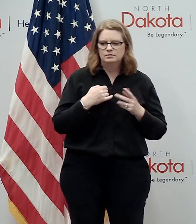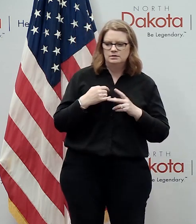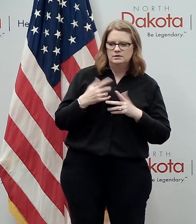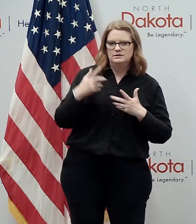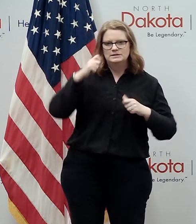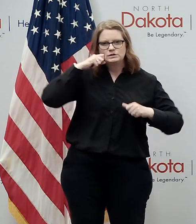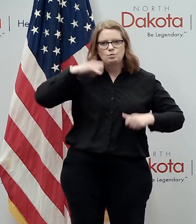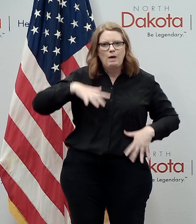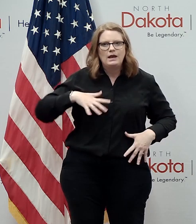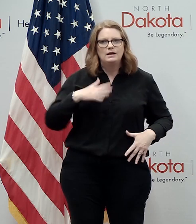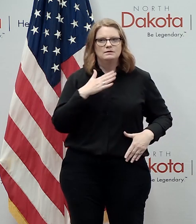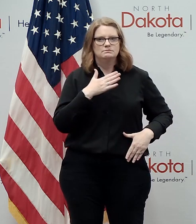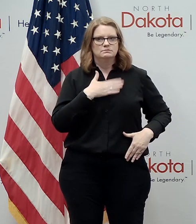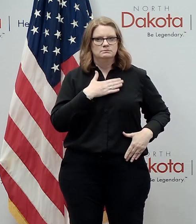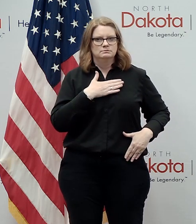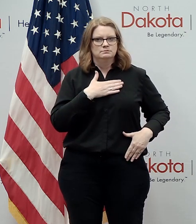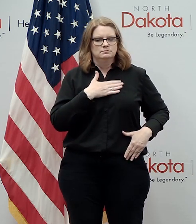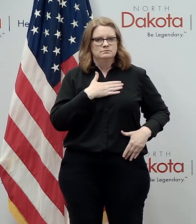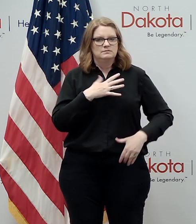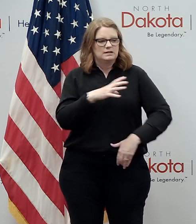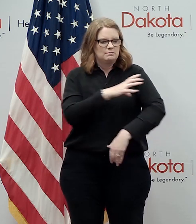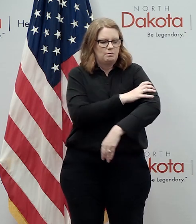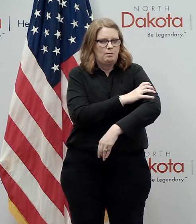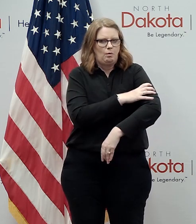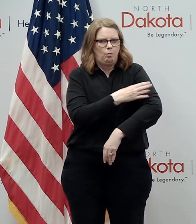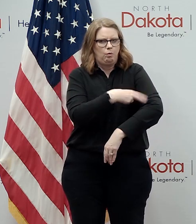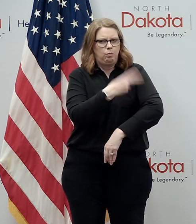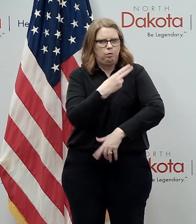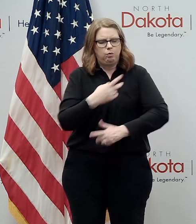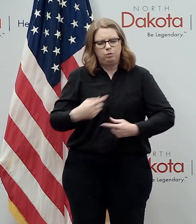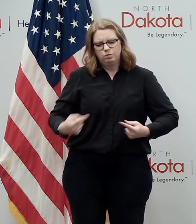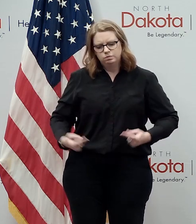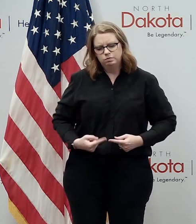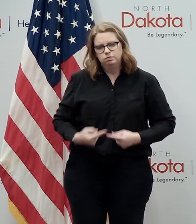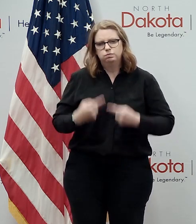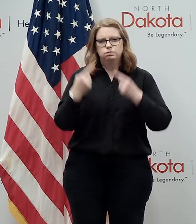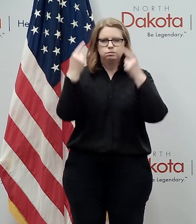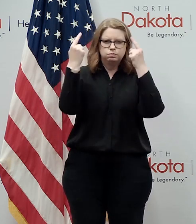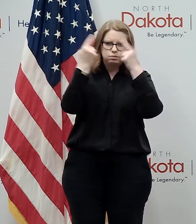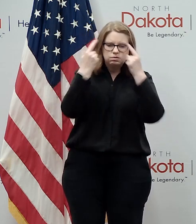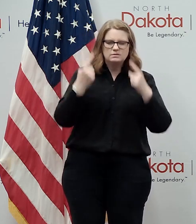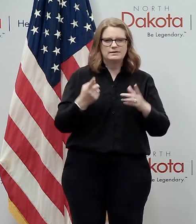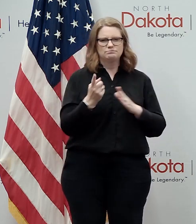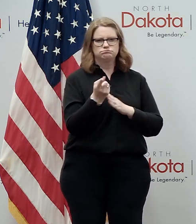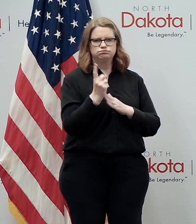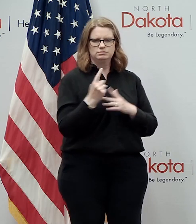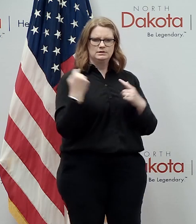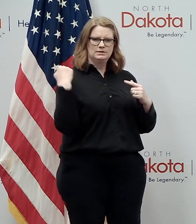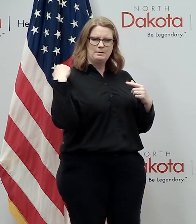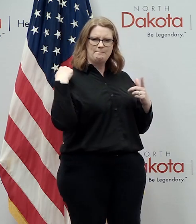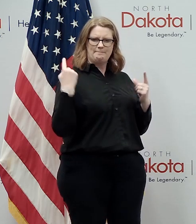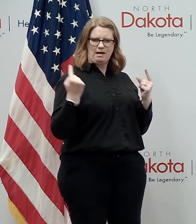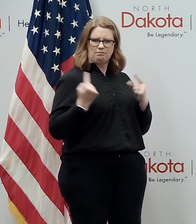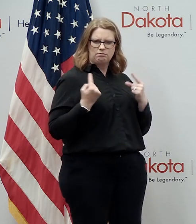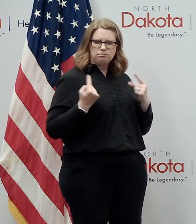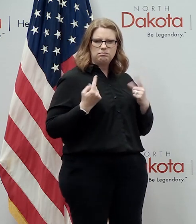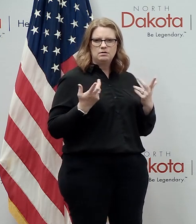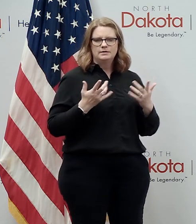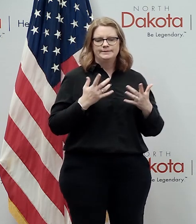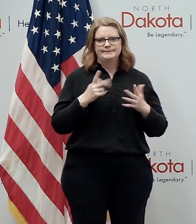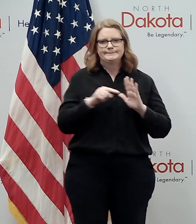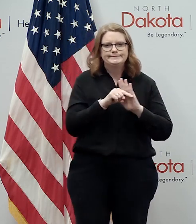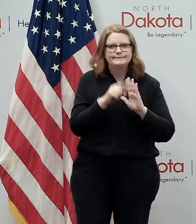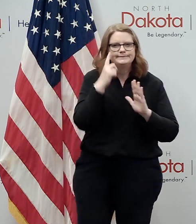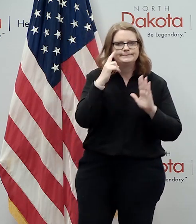sweating palpitations blood pressure headaches stomach pains sudden chronic back pain people feeling negative depressed anxious